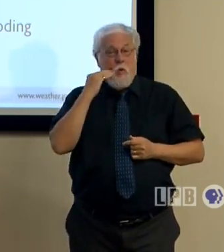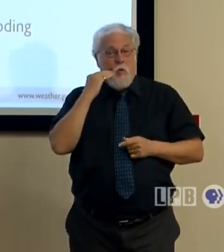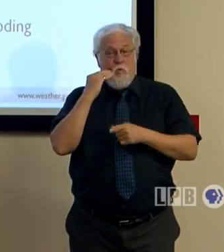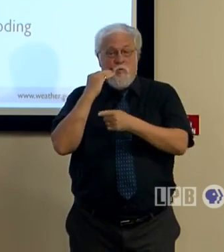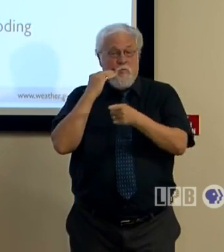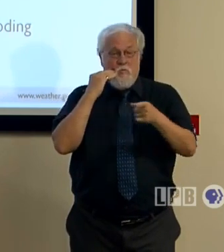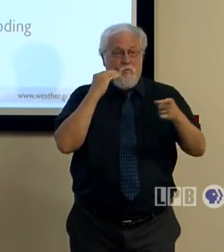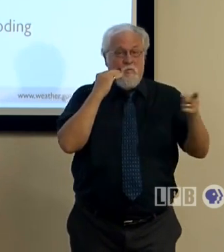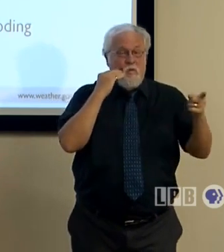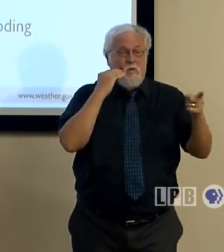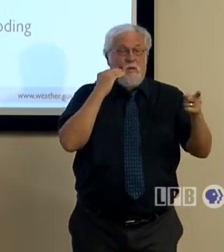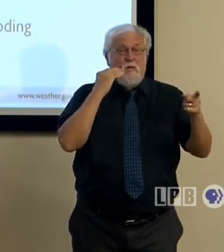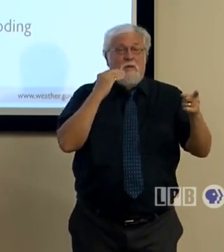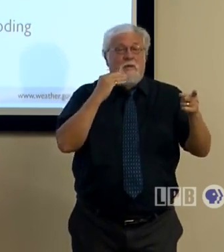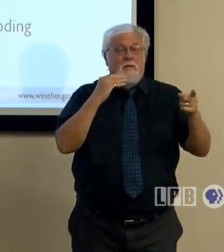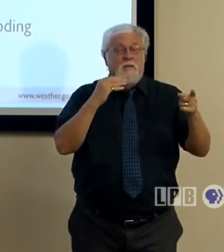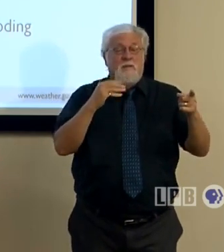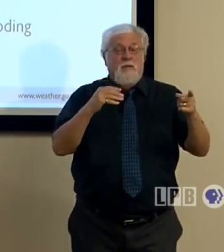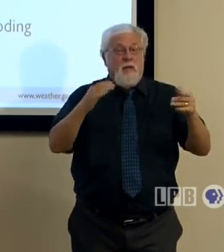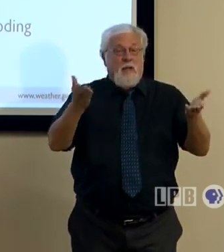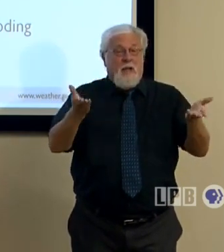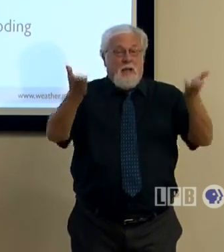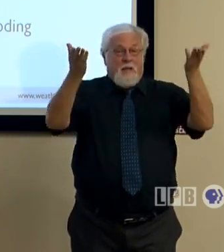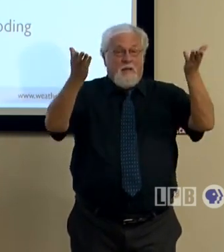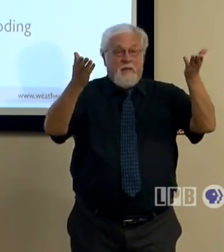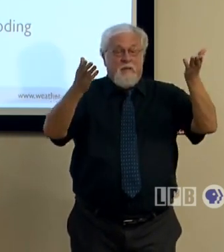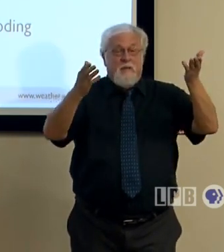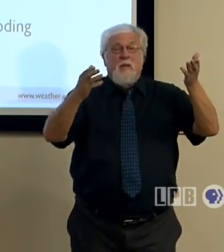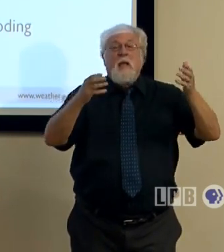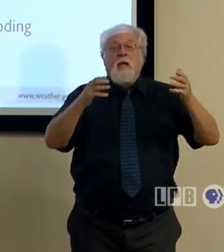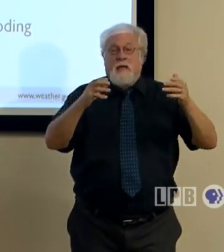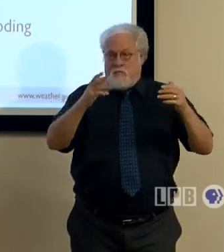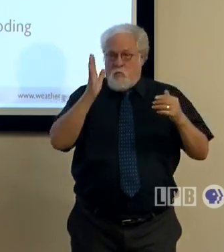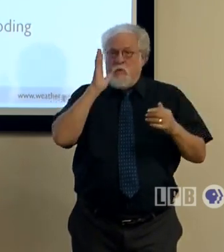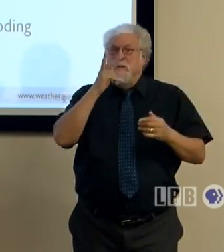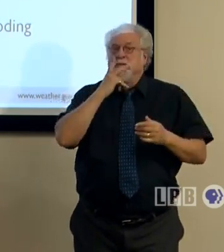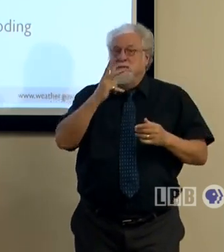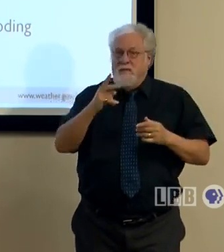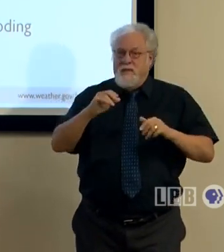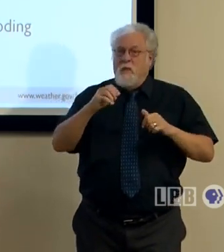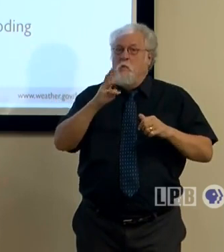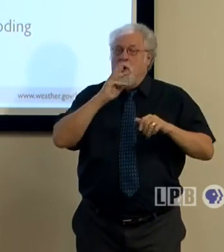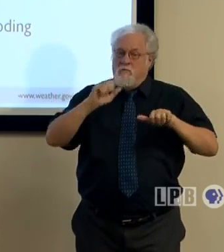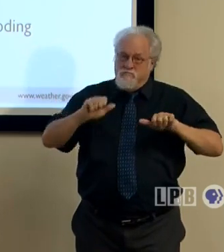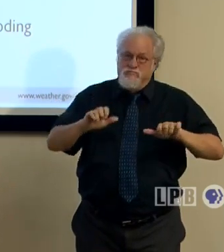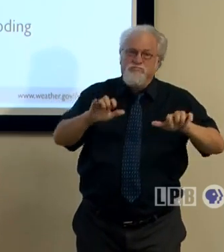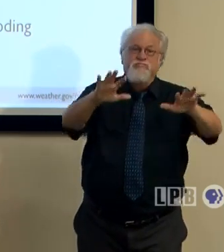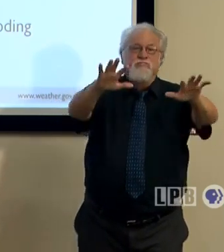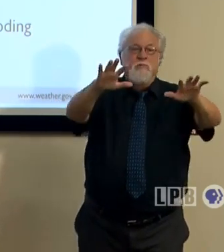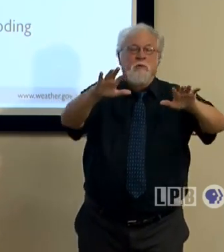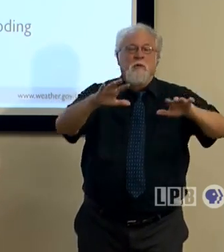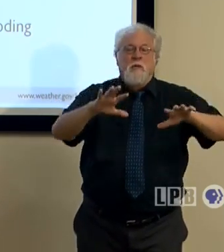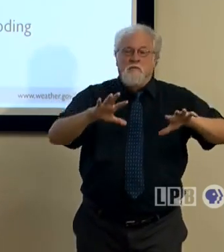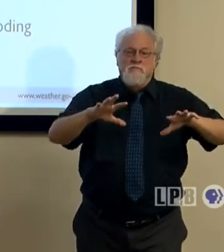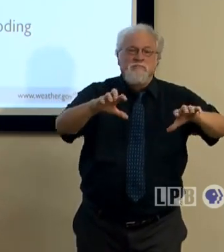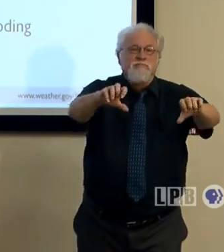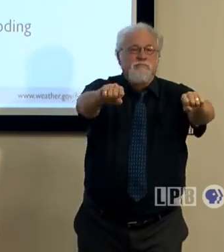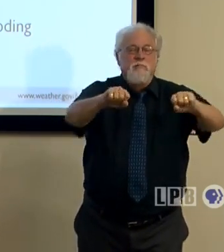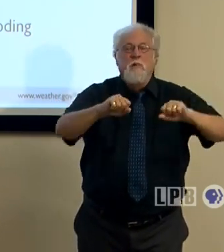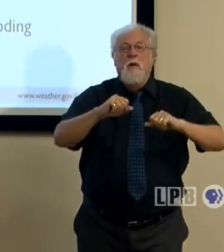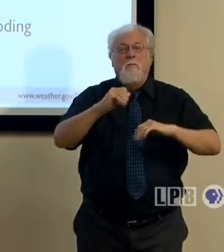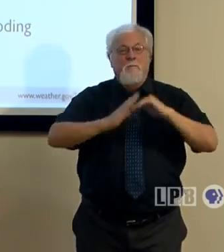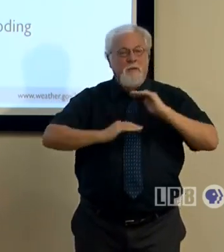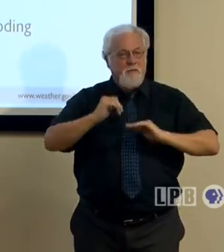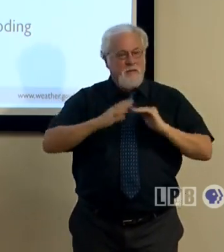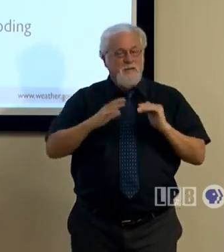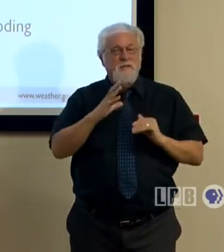whatever the structure is elevated can see significant surge overtake that building. And it's something